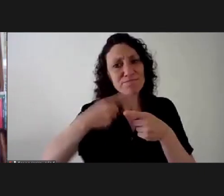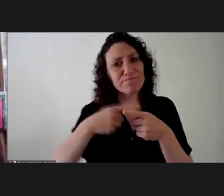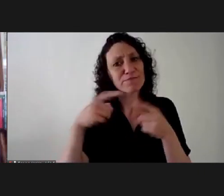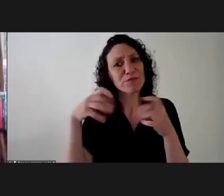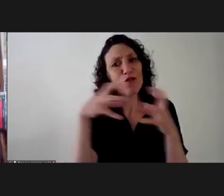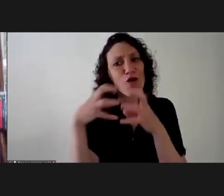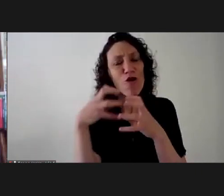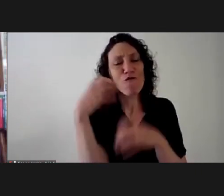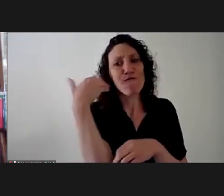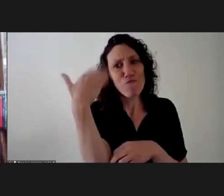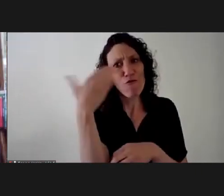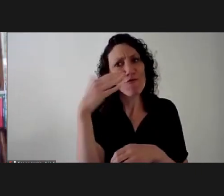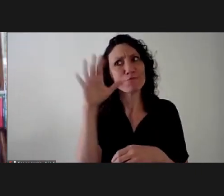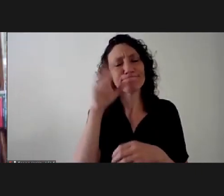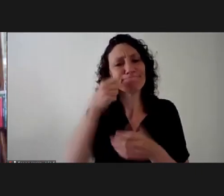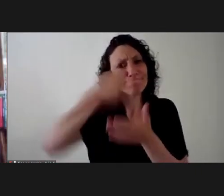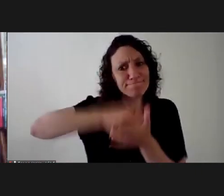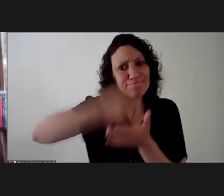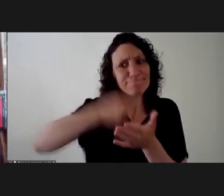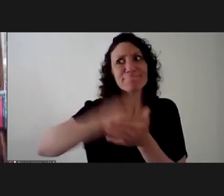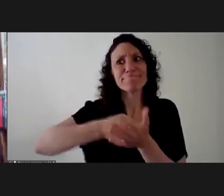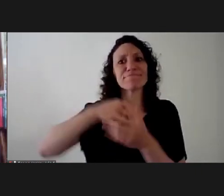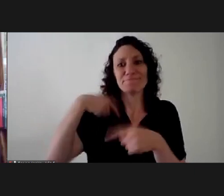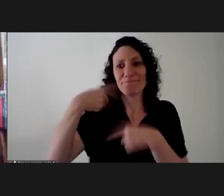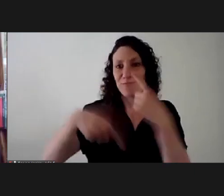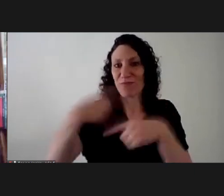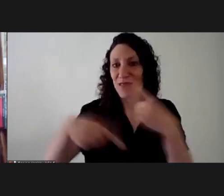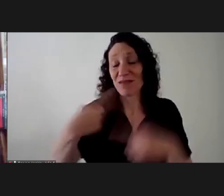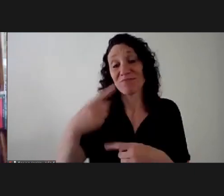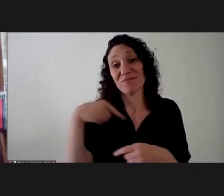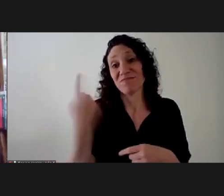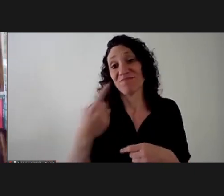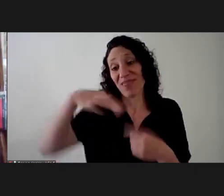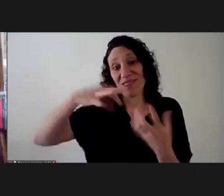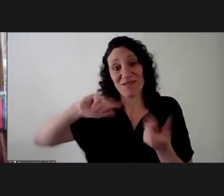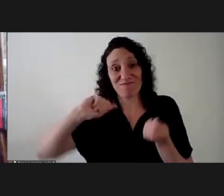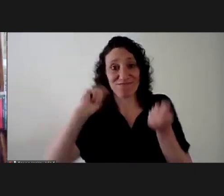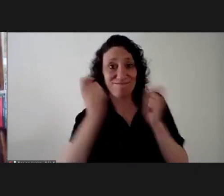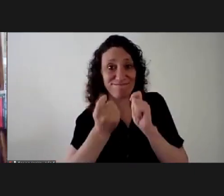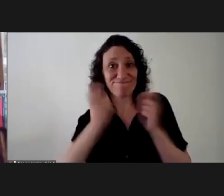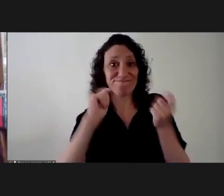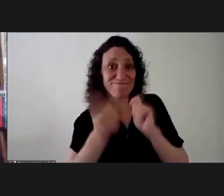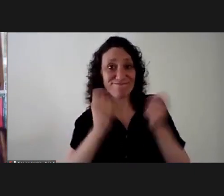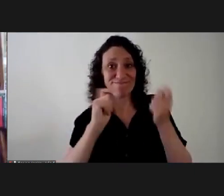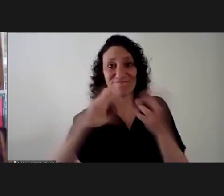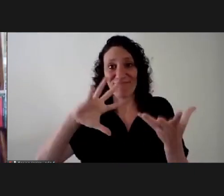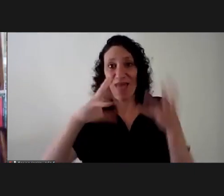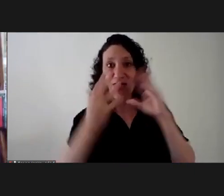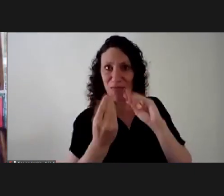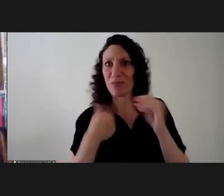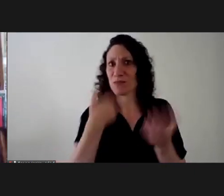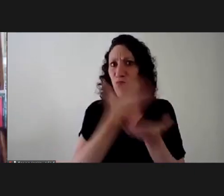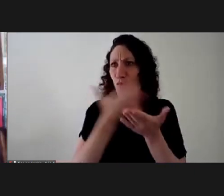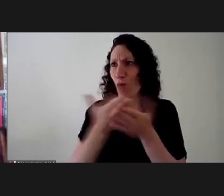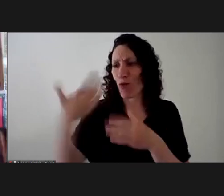of resistance and in a way we had to adapt to the circumstances this festival has undergone many